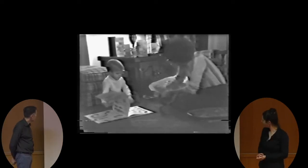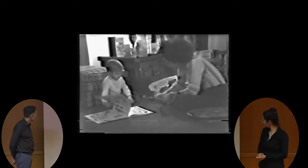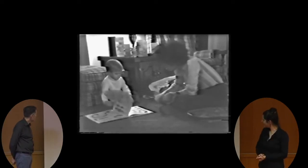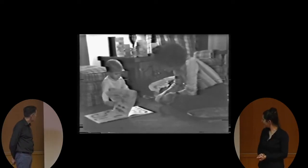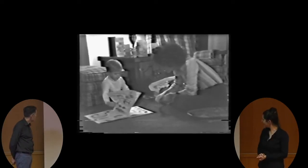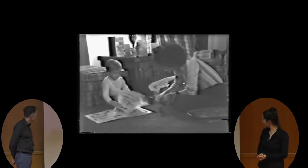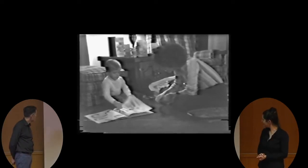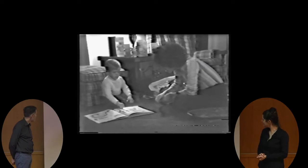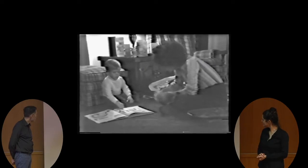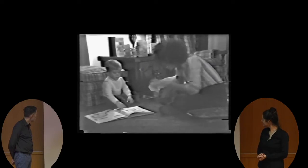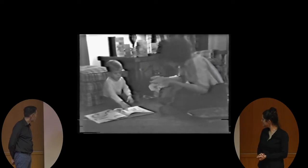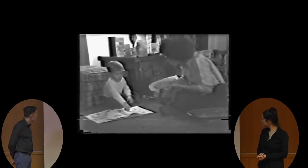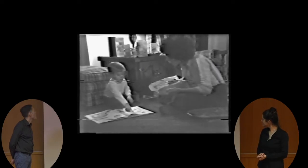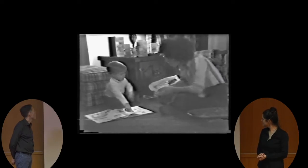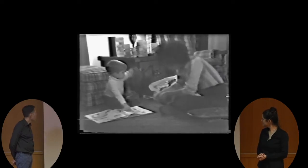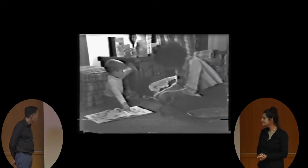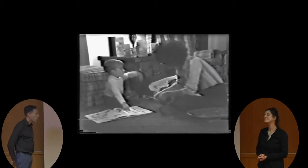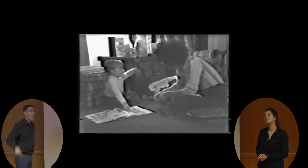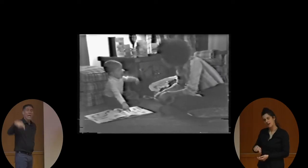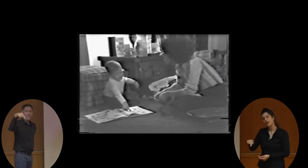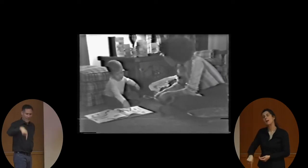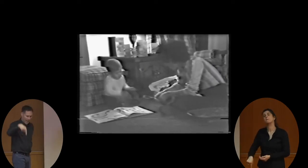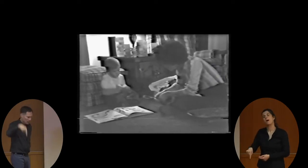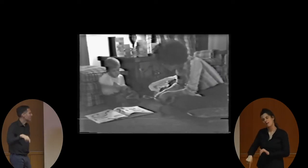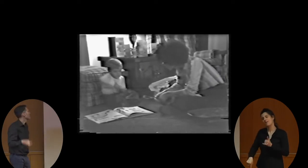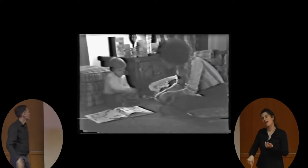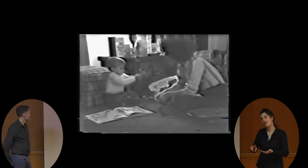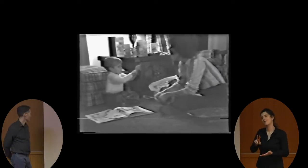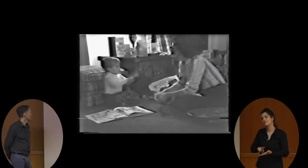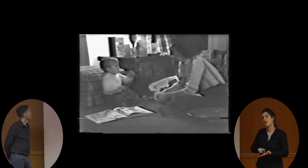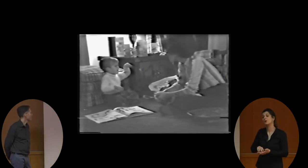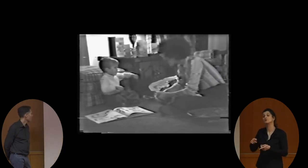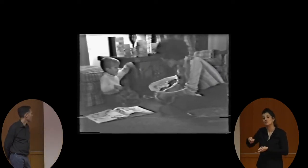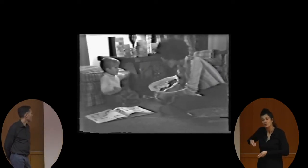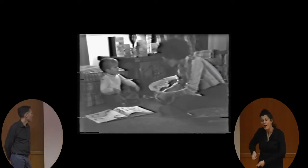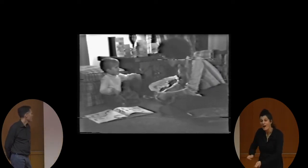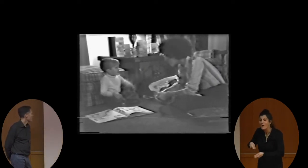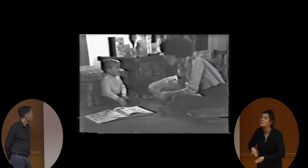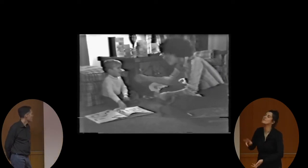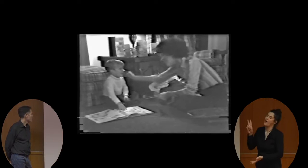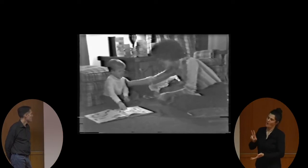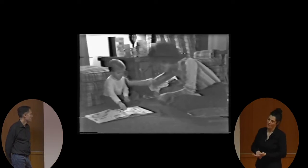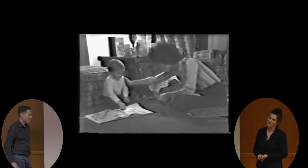Where is it? in the grove. There it is. Downstairs. Downstairs. Oh, there's the shovel. Oh, Dave.